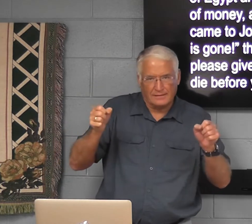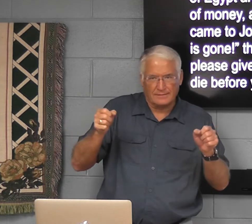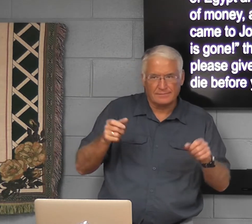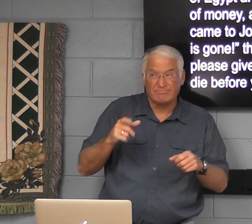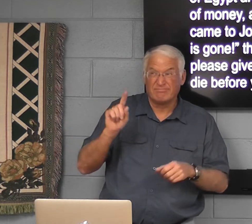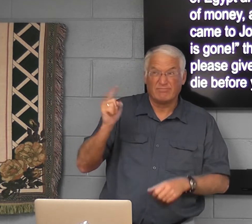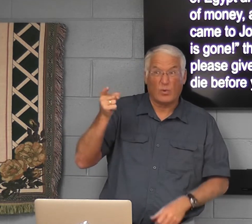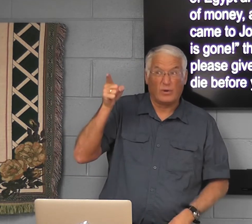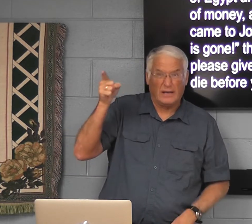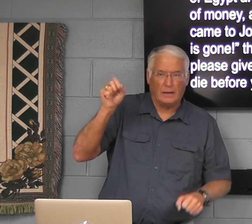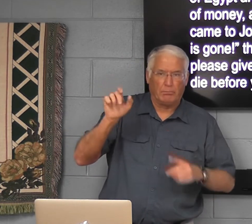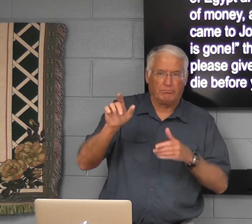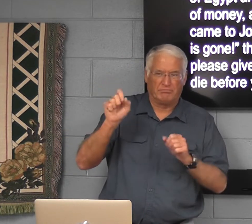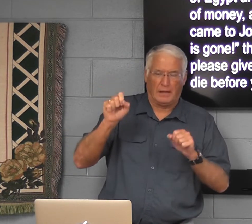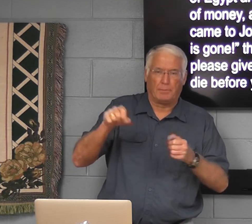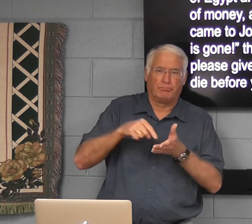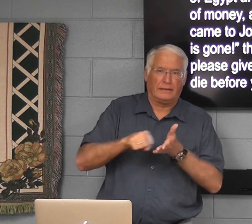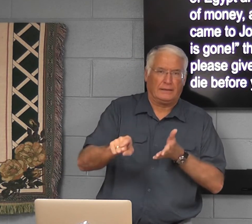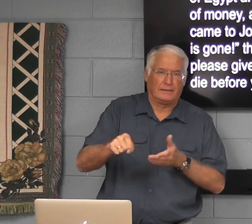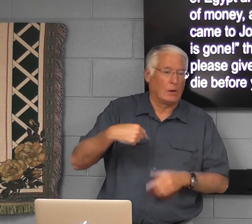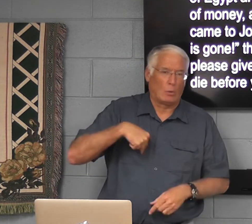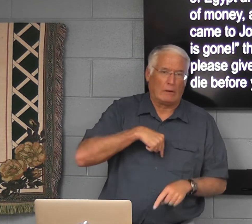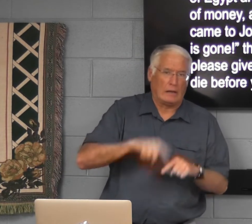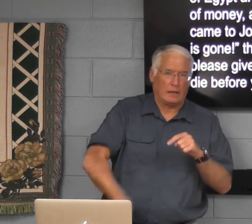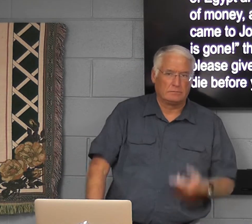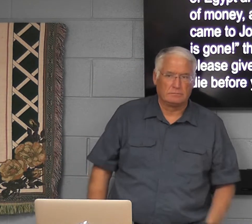He saves us. All we need to pay our debt.